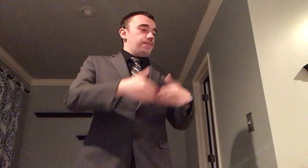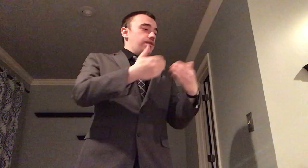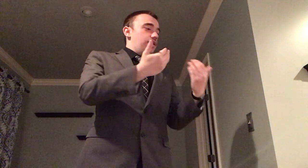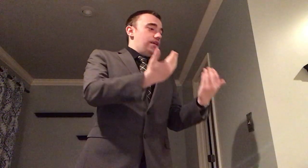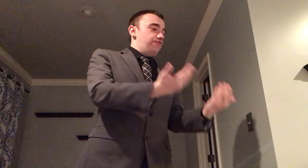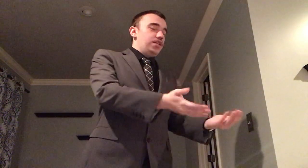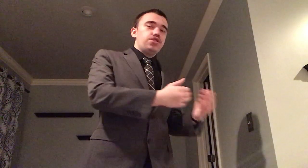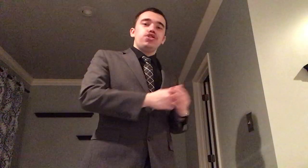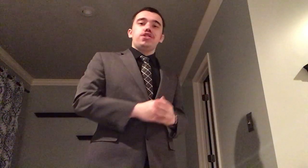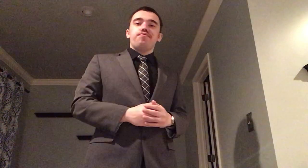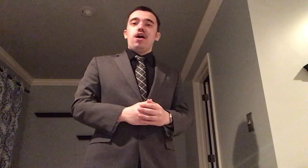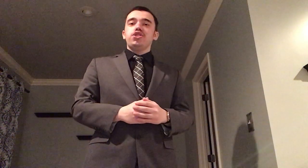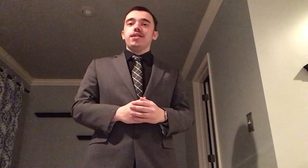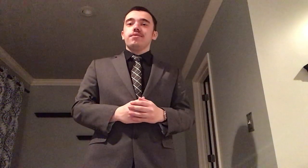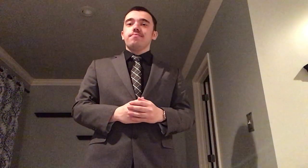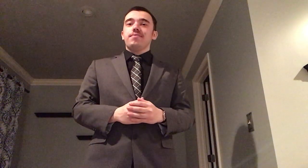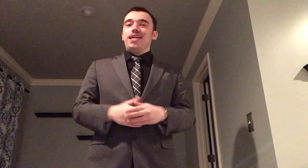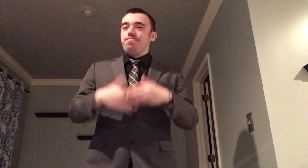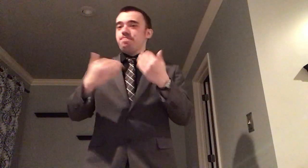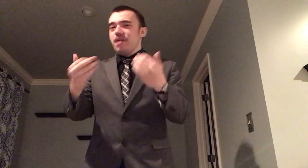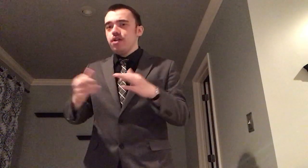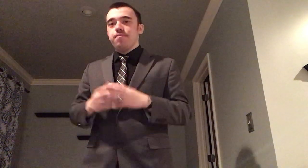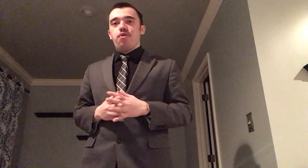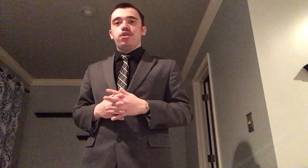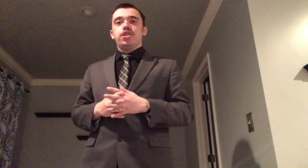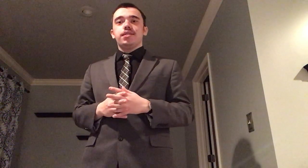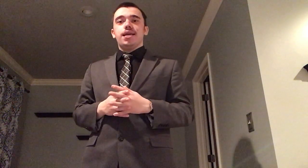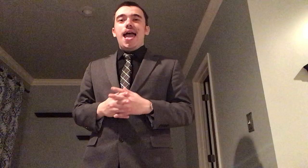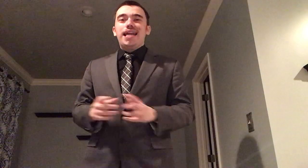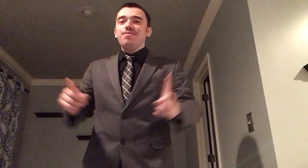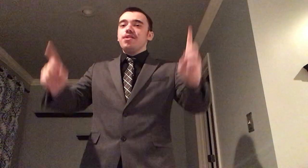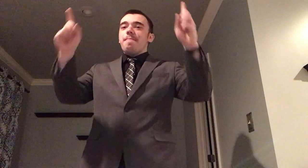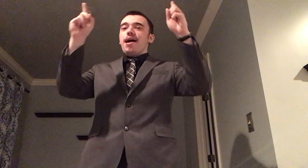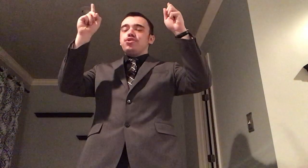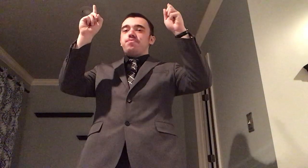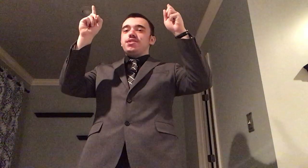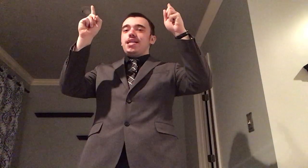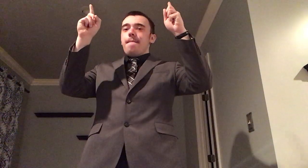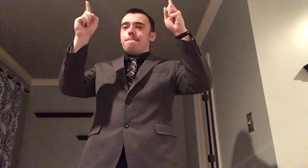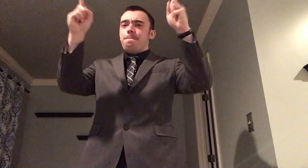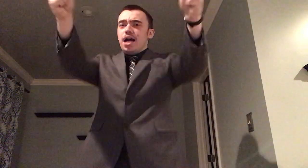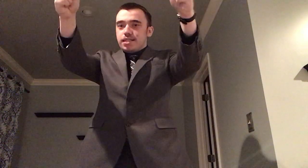he researched the project he prepared the project and he was about to present it but